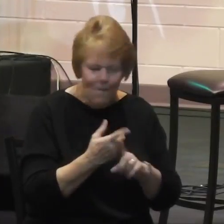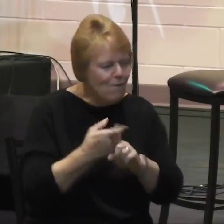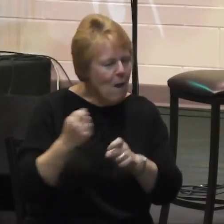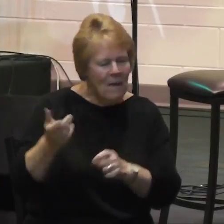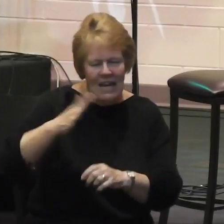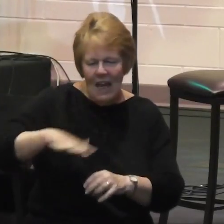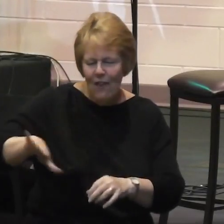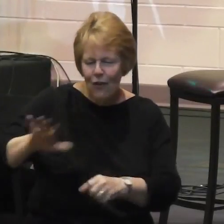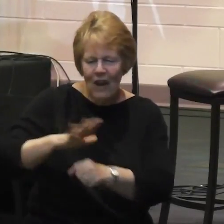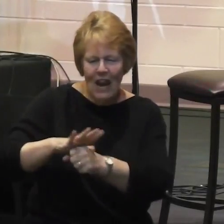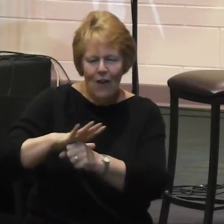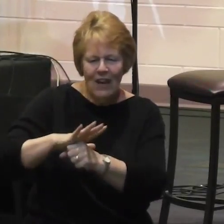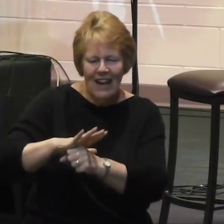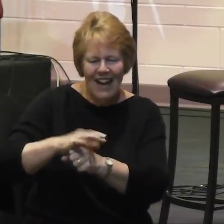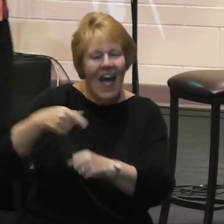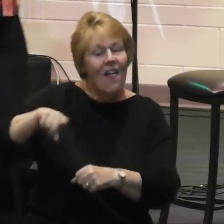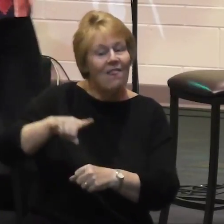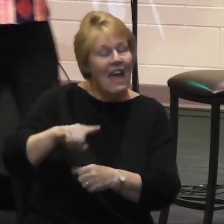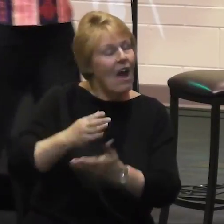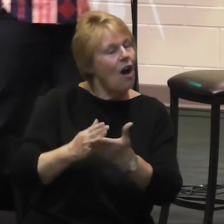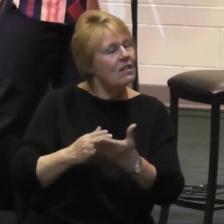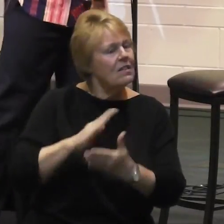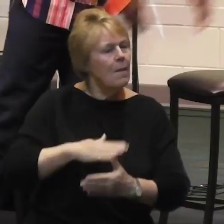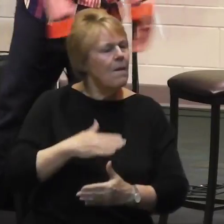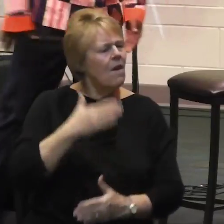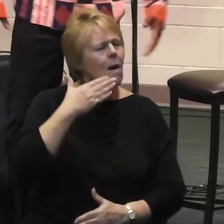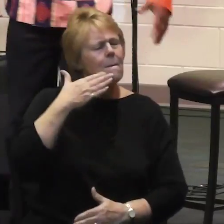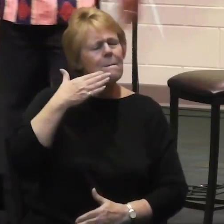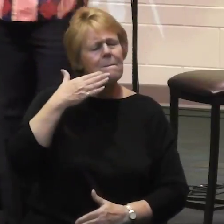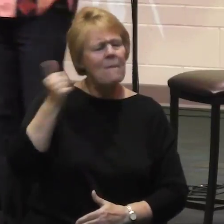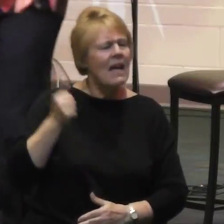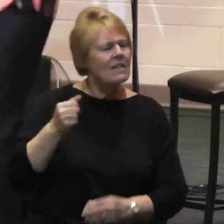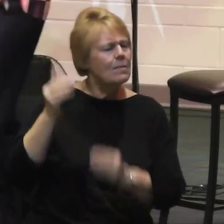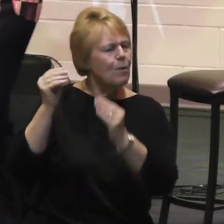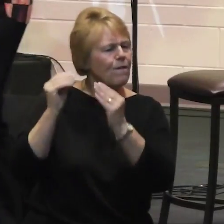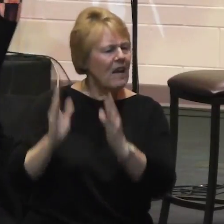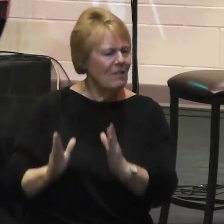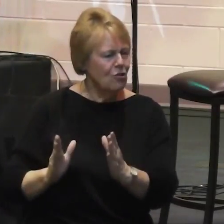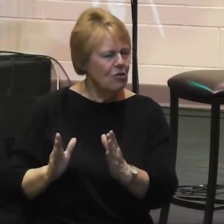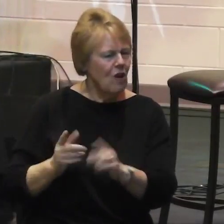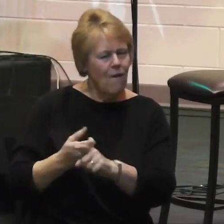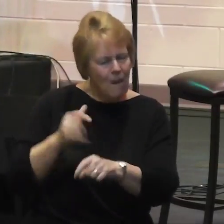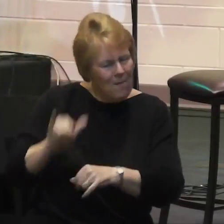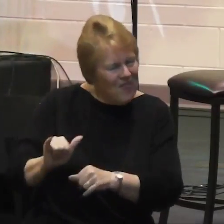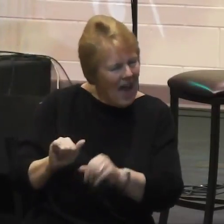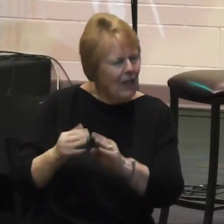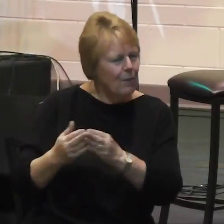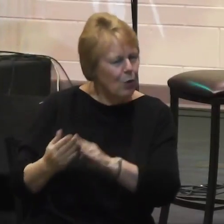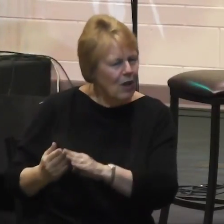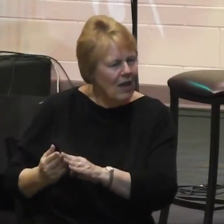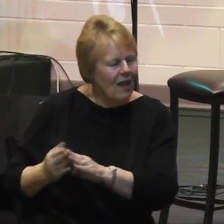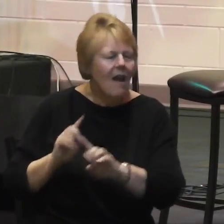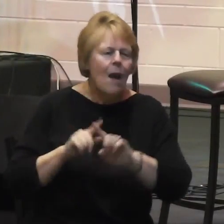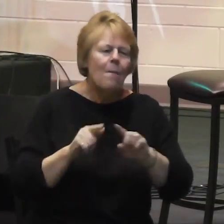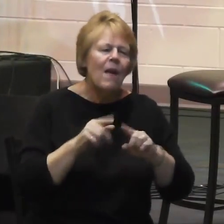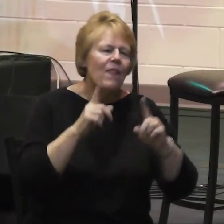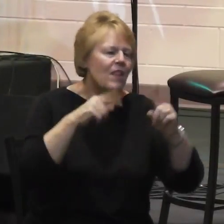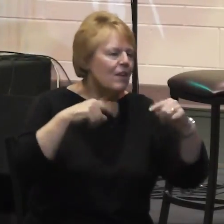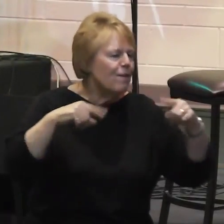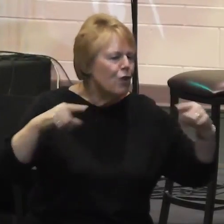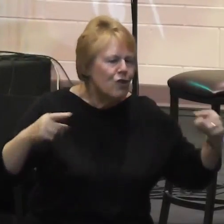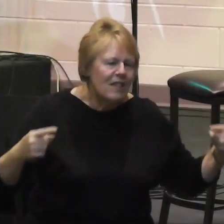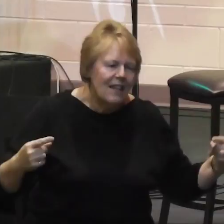are, some of our best professors come from that community. And there is diversity and a richness in